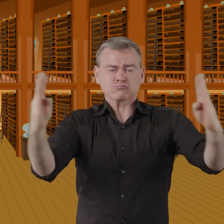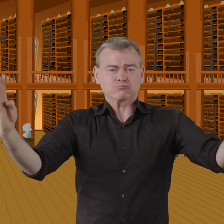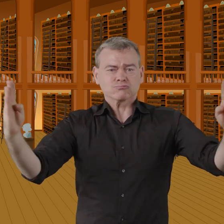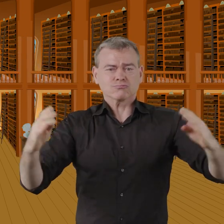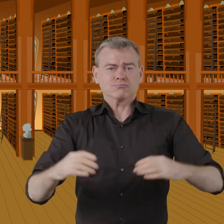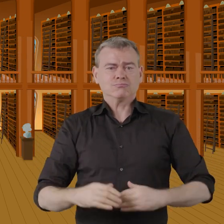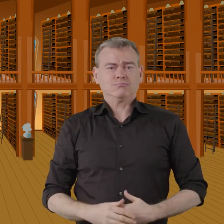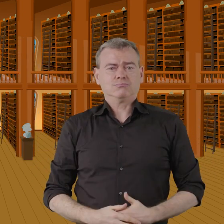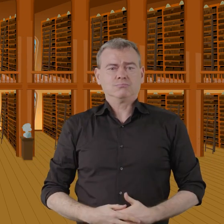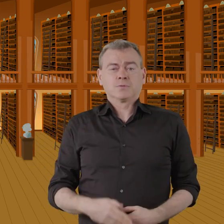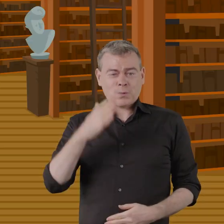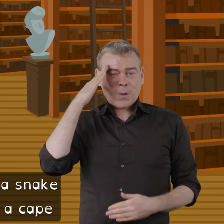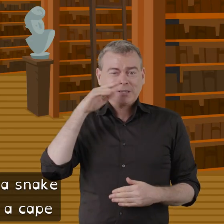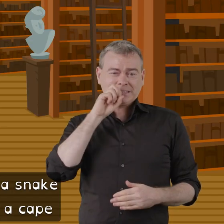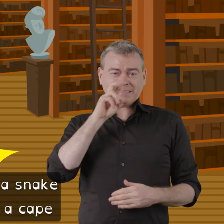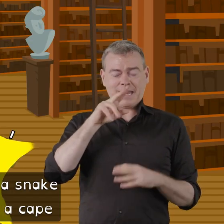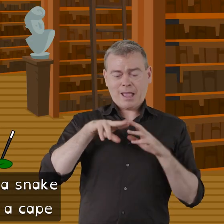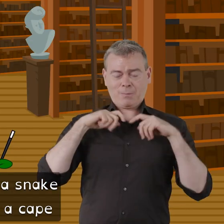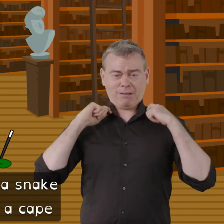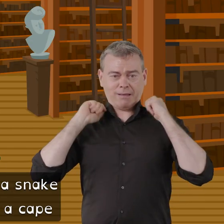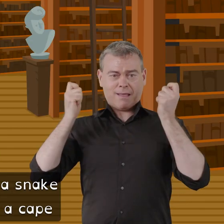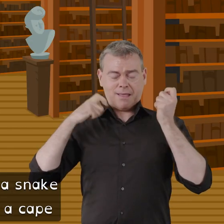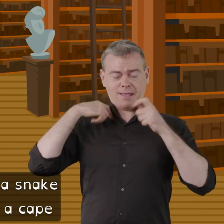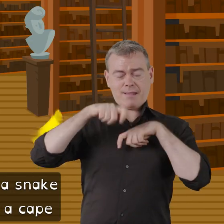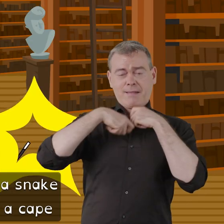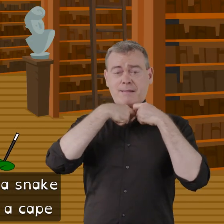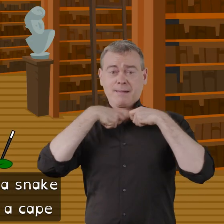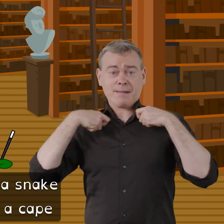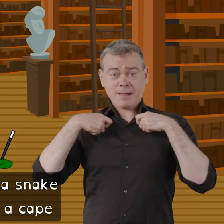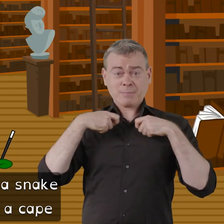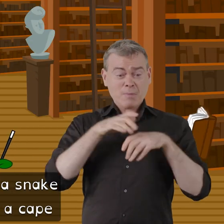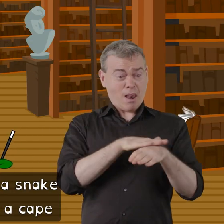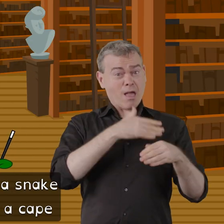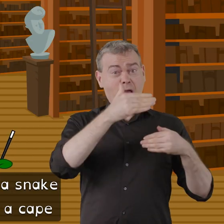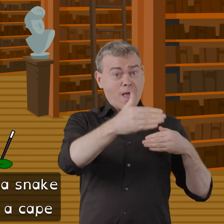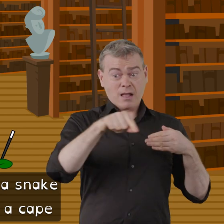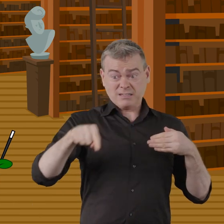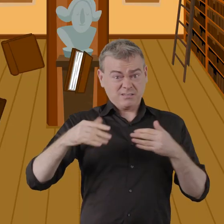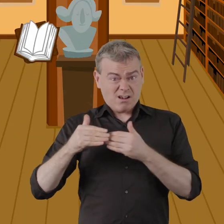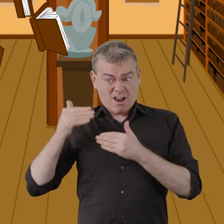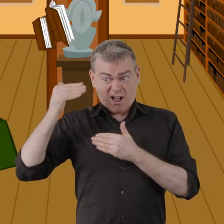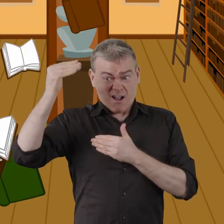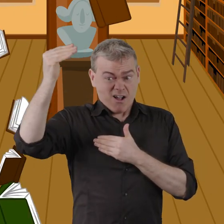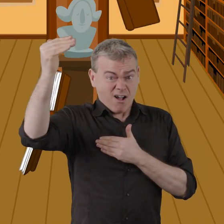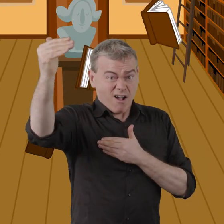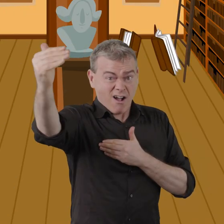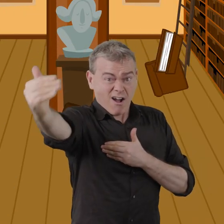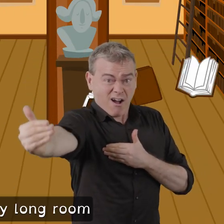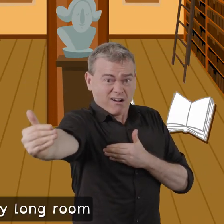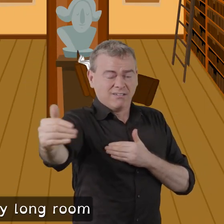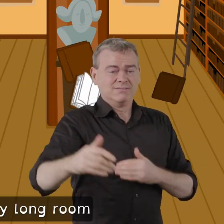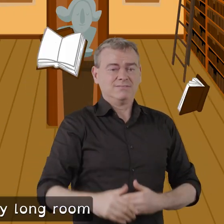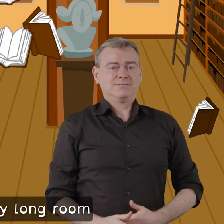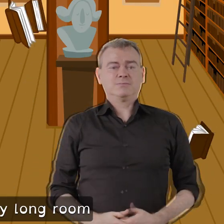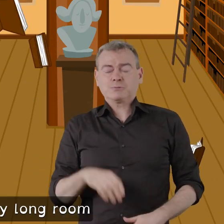room it's longer than a snake who is wearing a cape it's a very